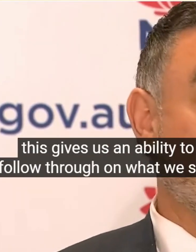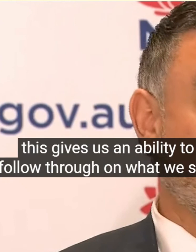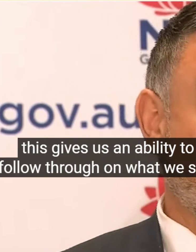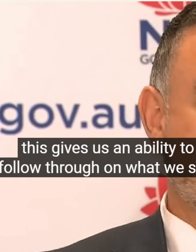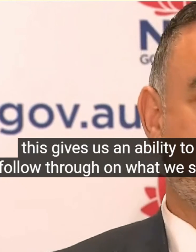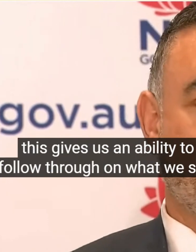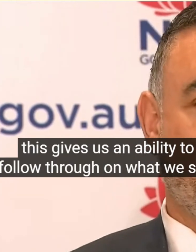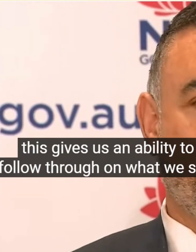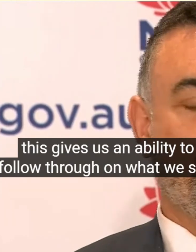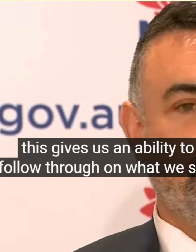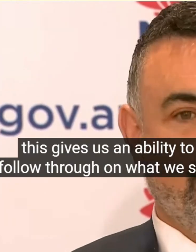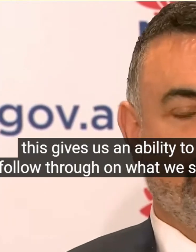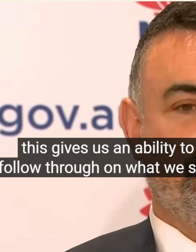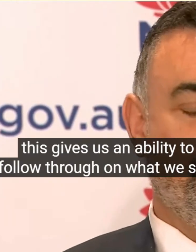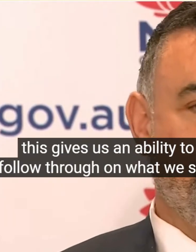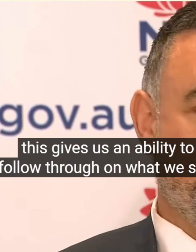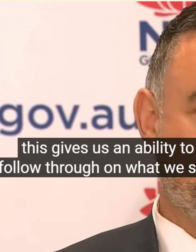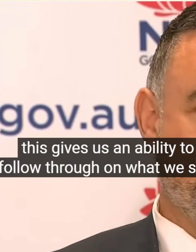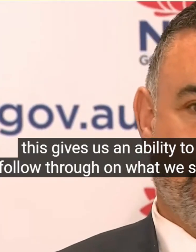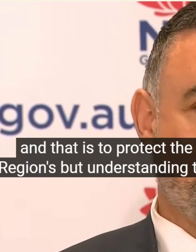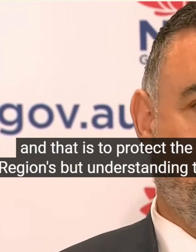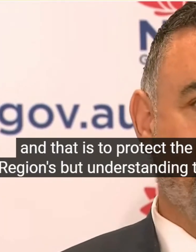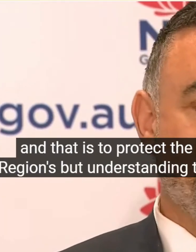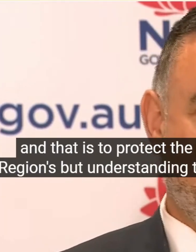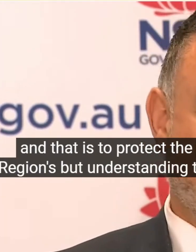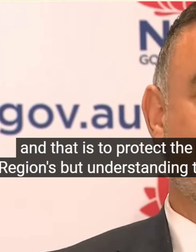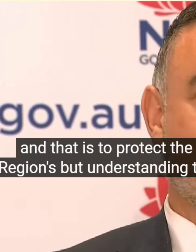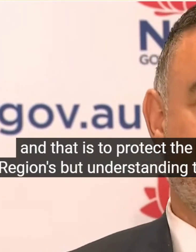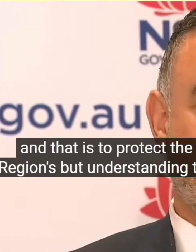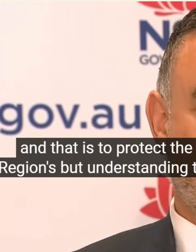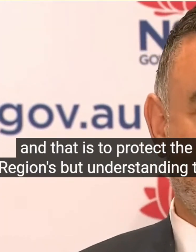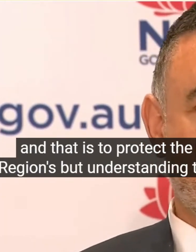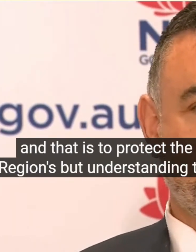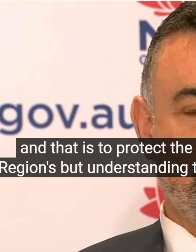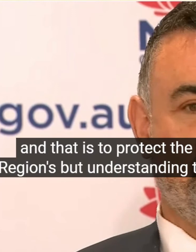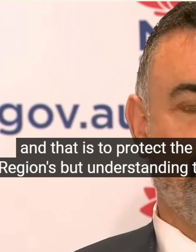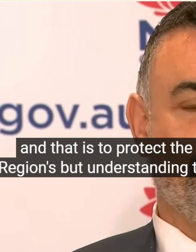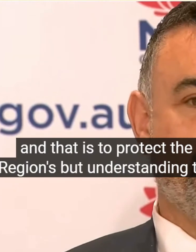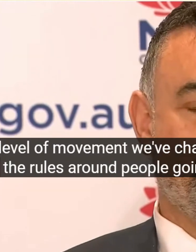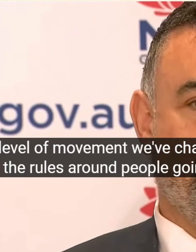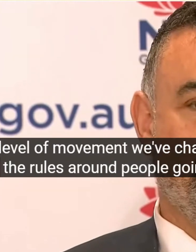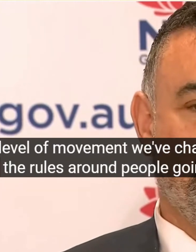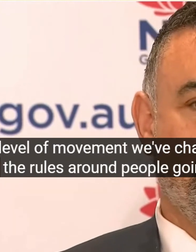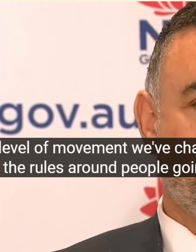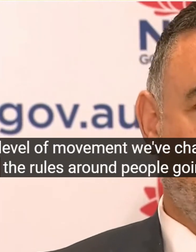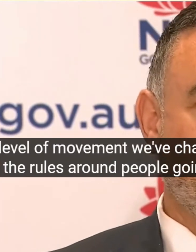Rule About People Go To Another Residence For Work Or For Maintenance And Care So I'm Very Confident That The Permit System That